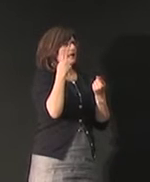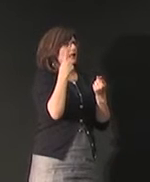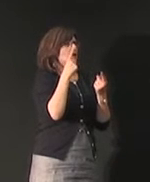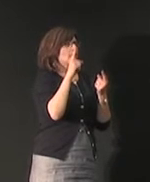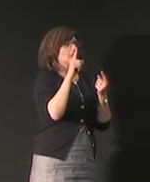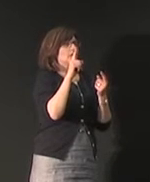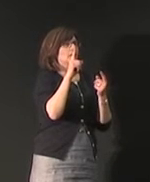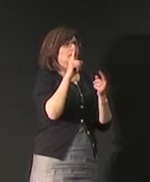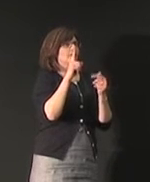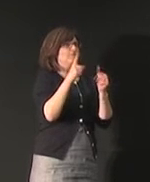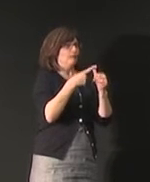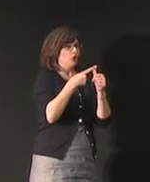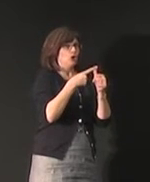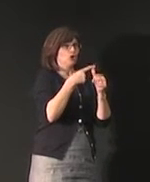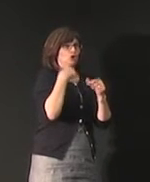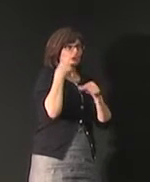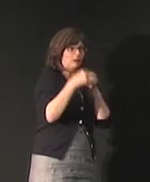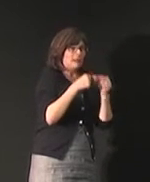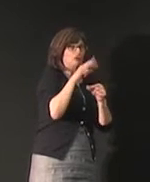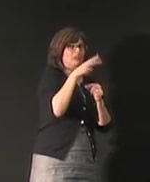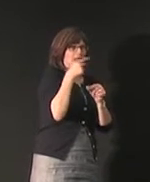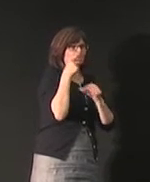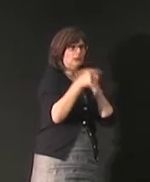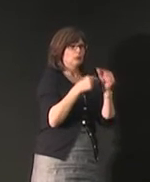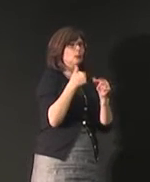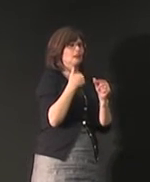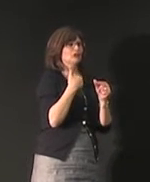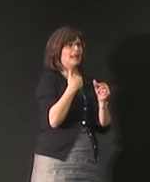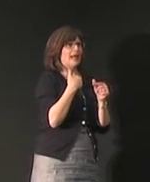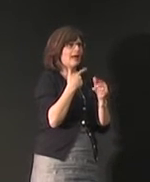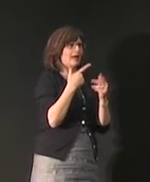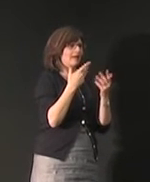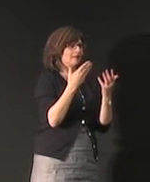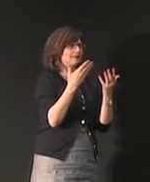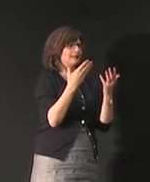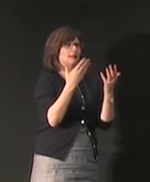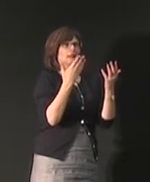or three signs for it what do you mean? in the first and second generation